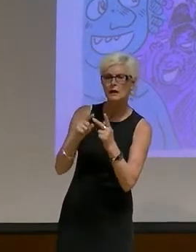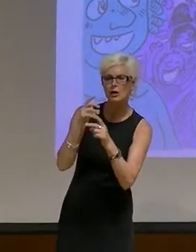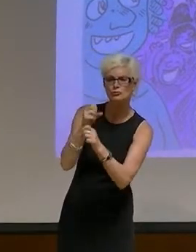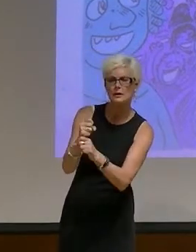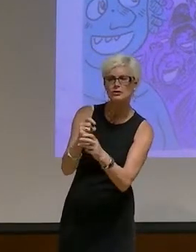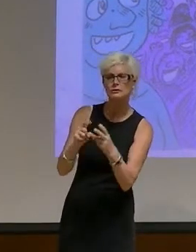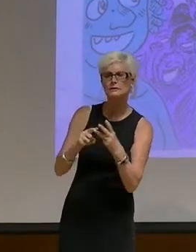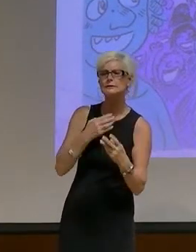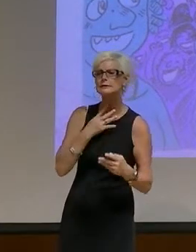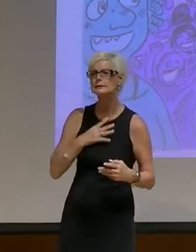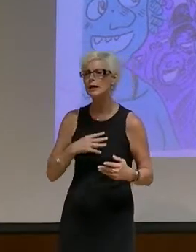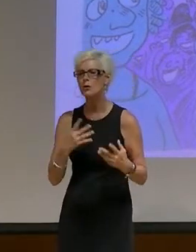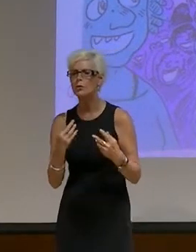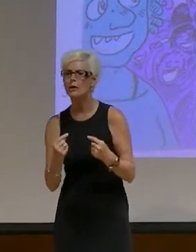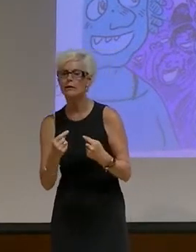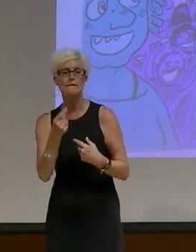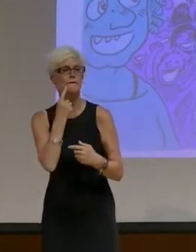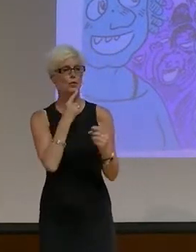in sexual identification.